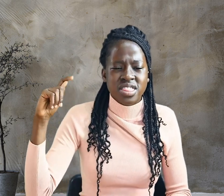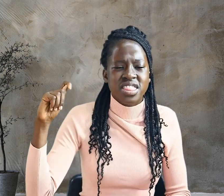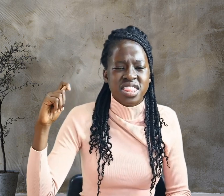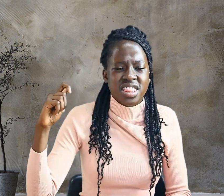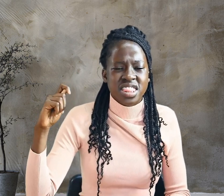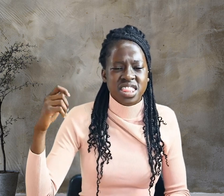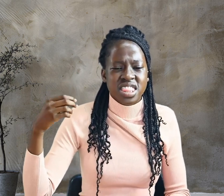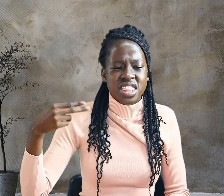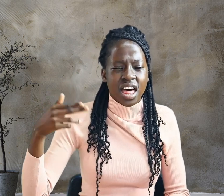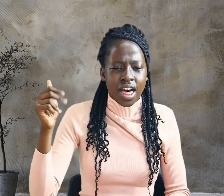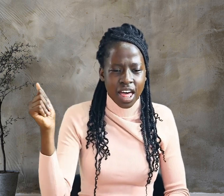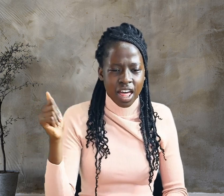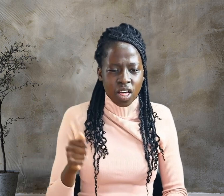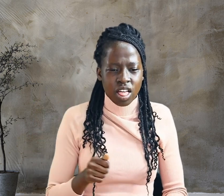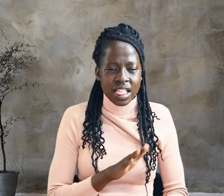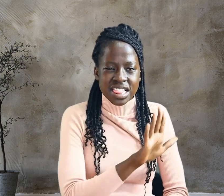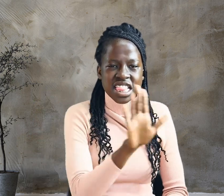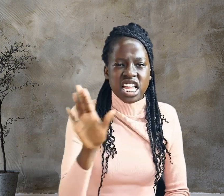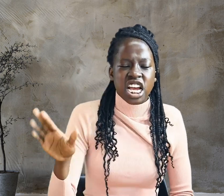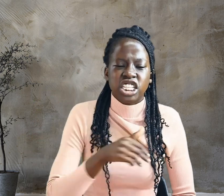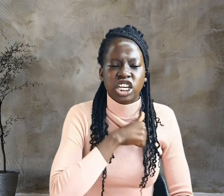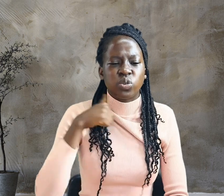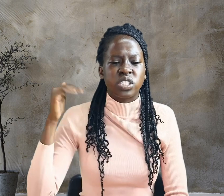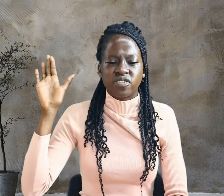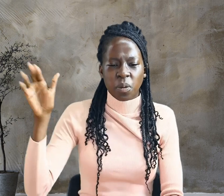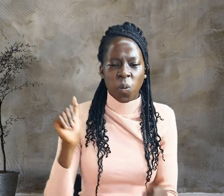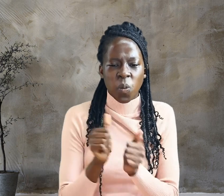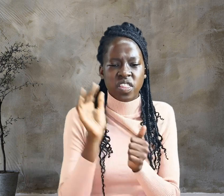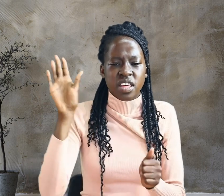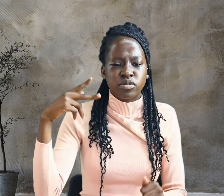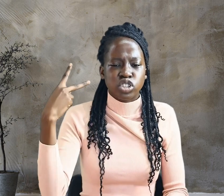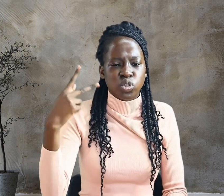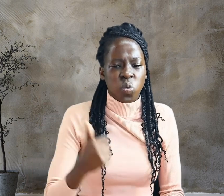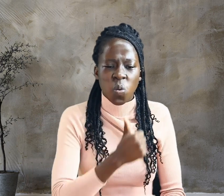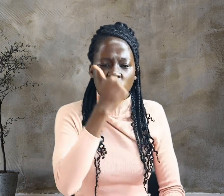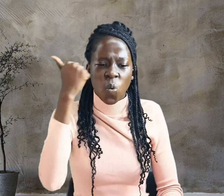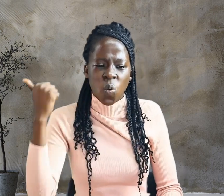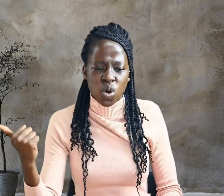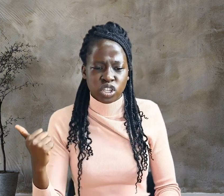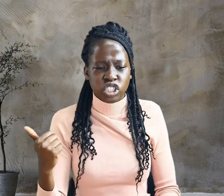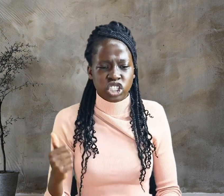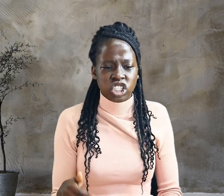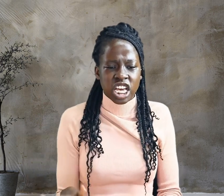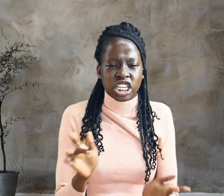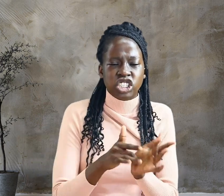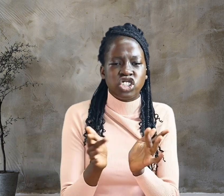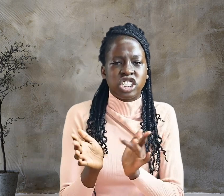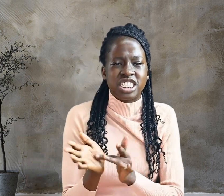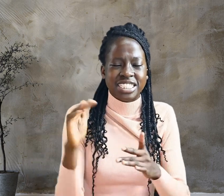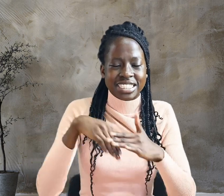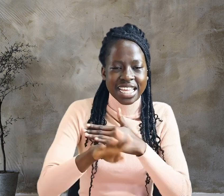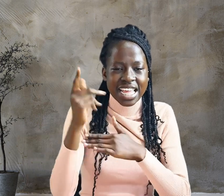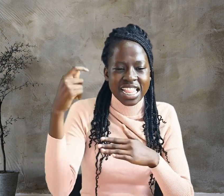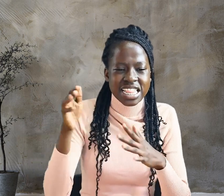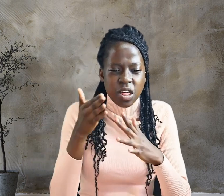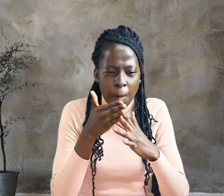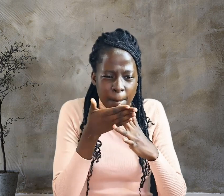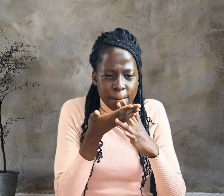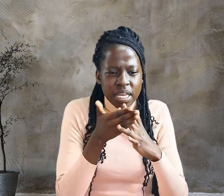side, Jesus, and it was in the middle. Pilate had a